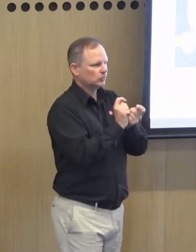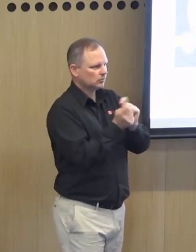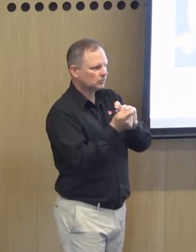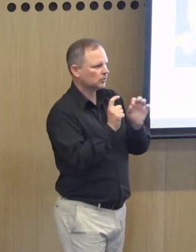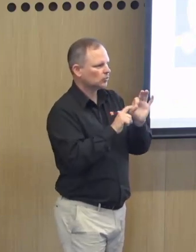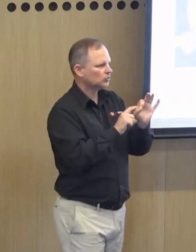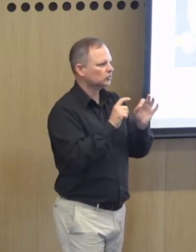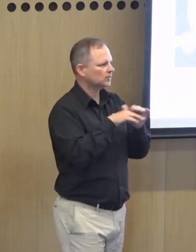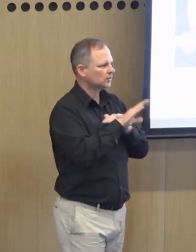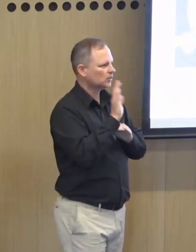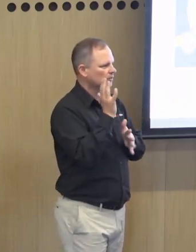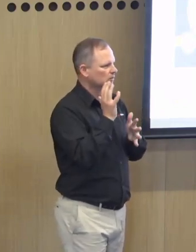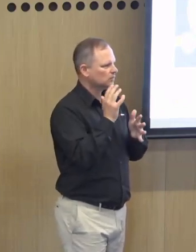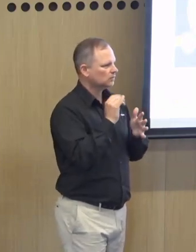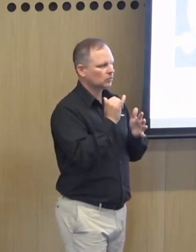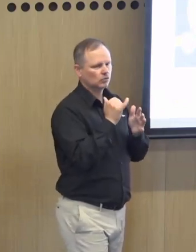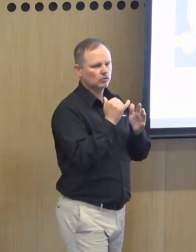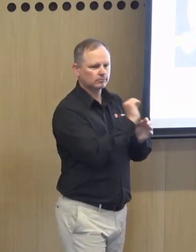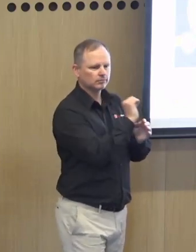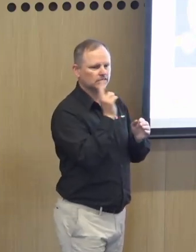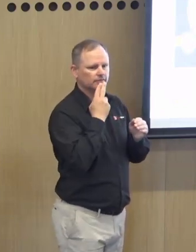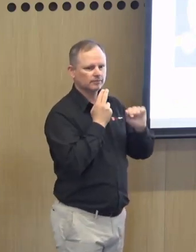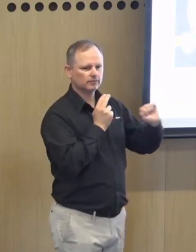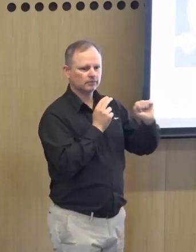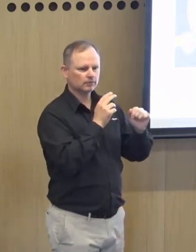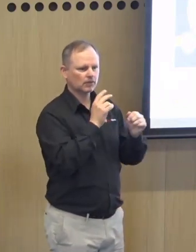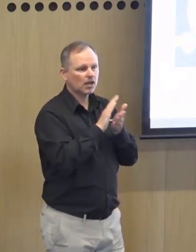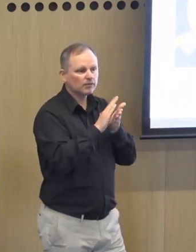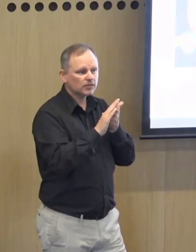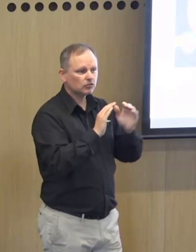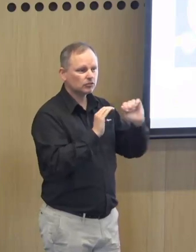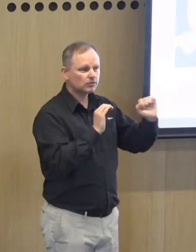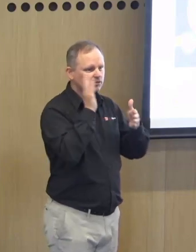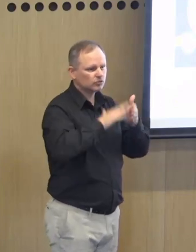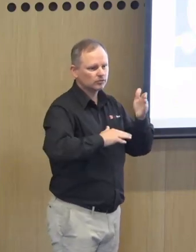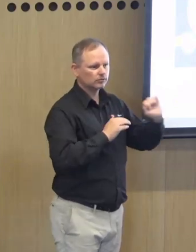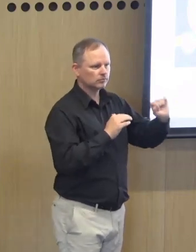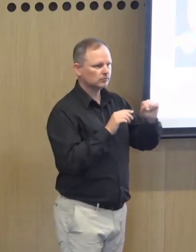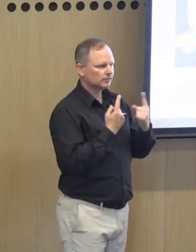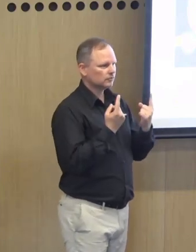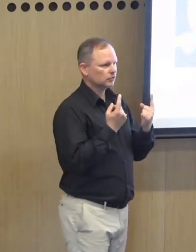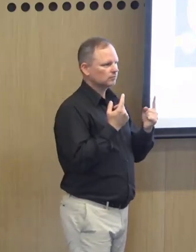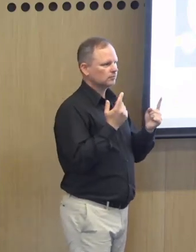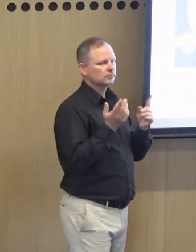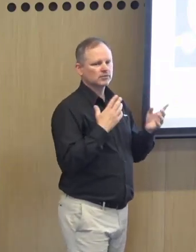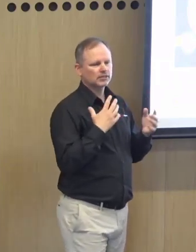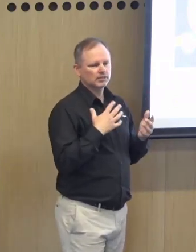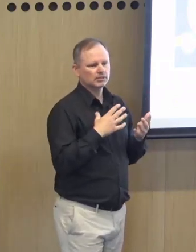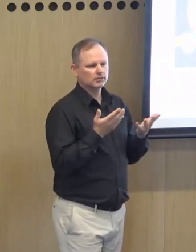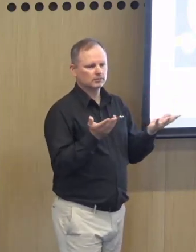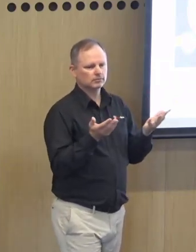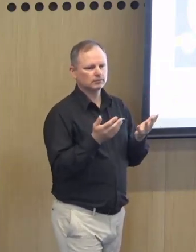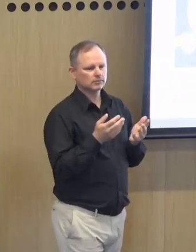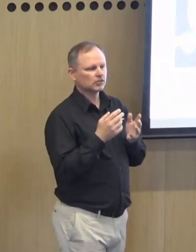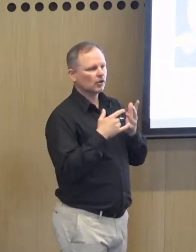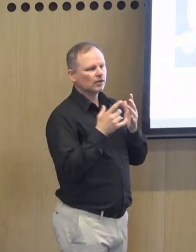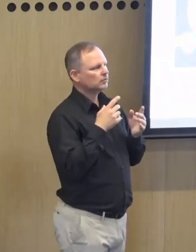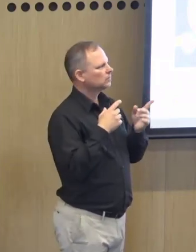people articulate or speak and respond to questions that are provided them by the clinic the clinicians and for deaf and hard of hearing